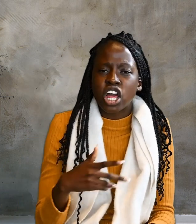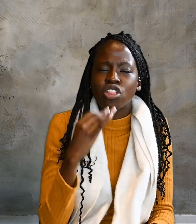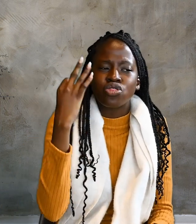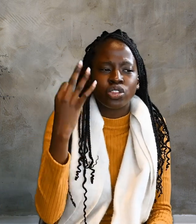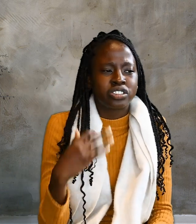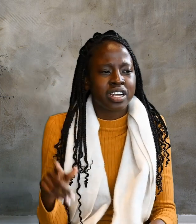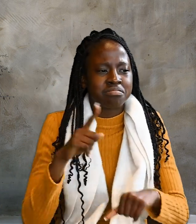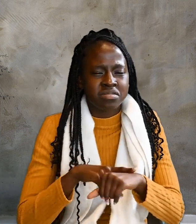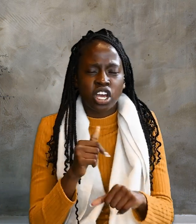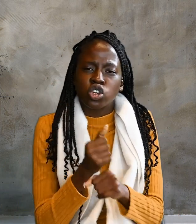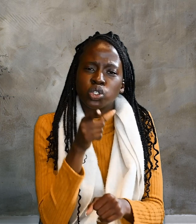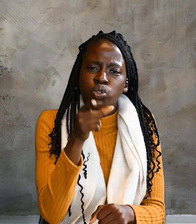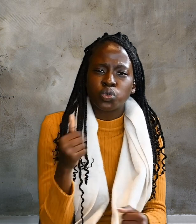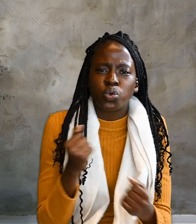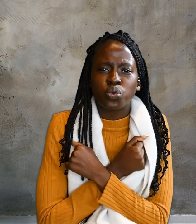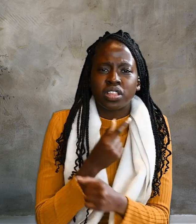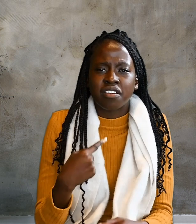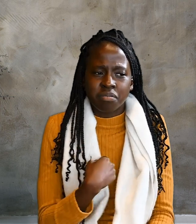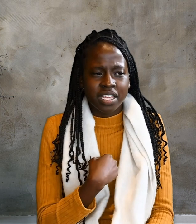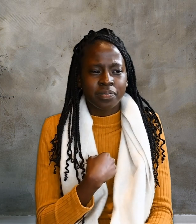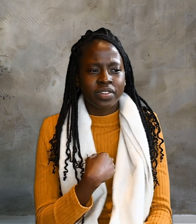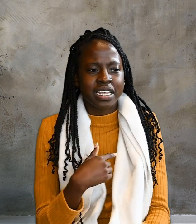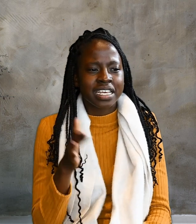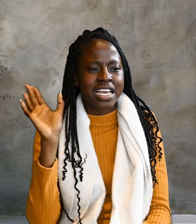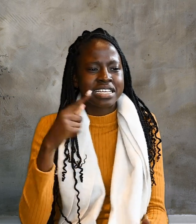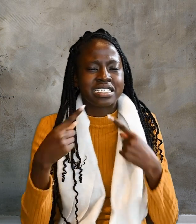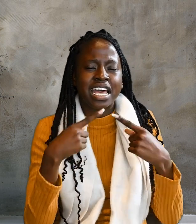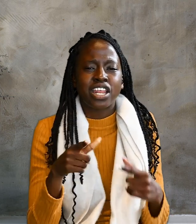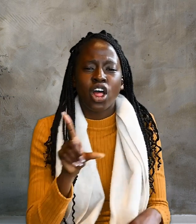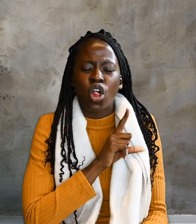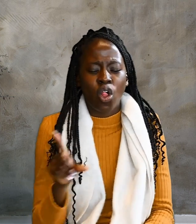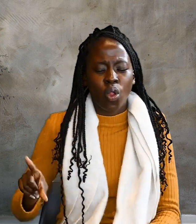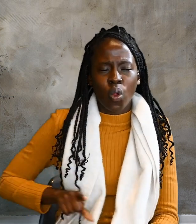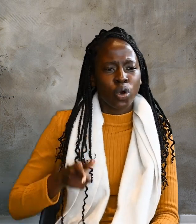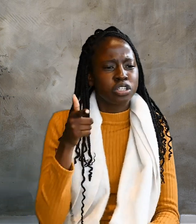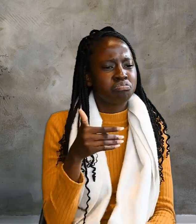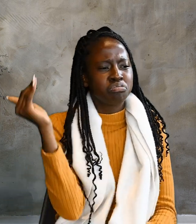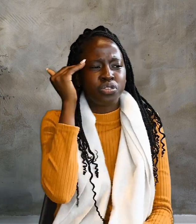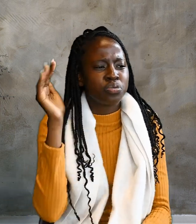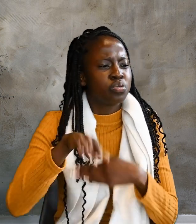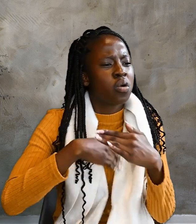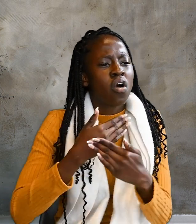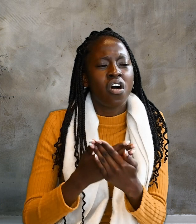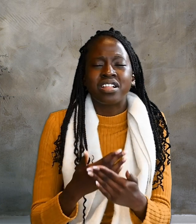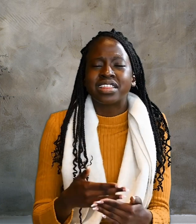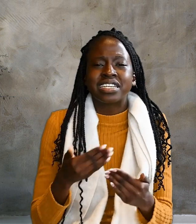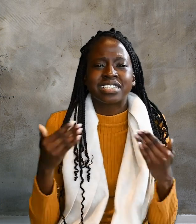time, Do you love me? He said, Lord, you know all things.